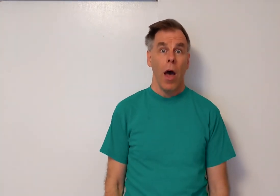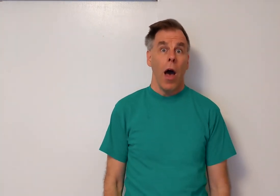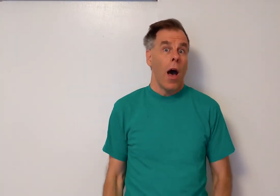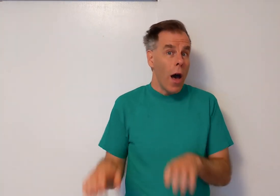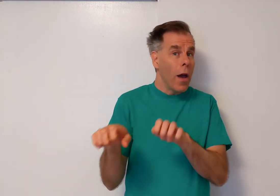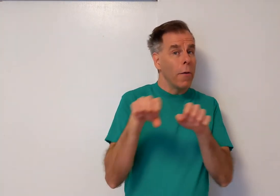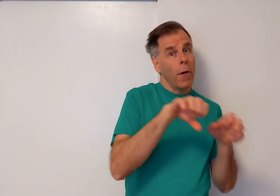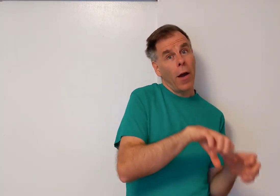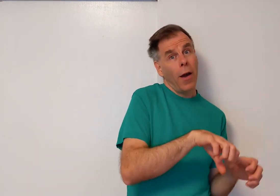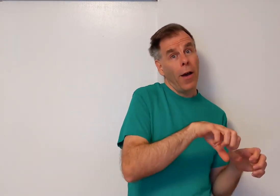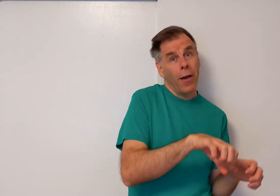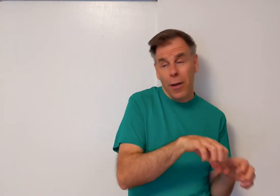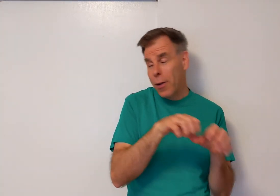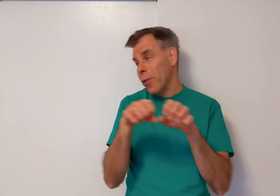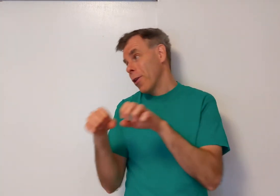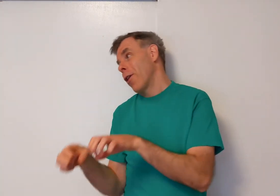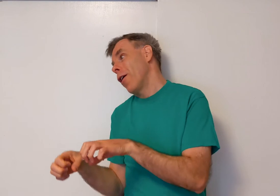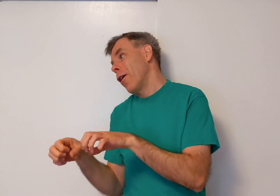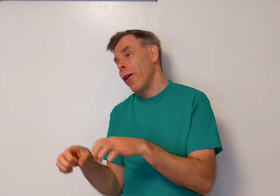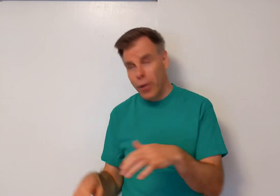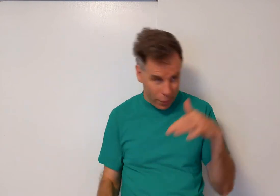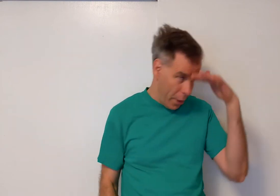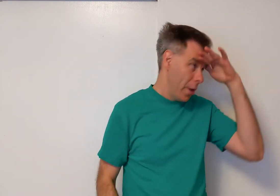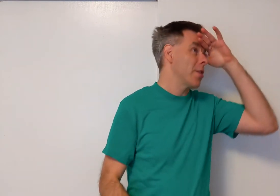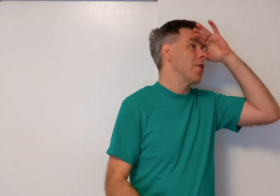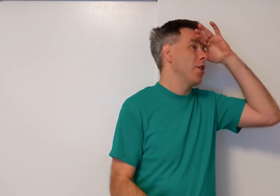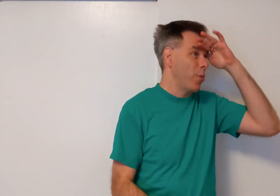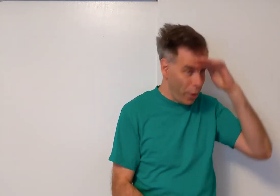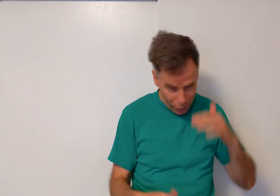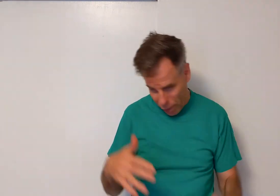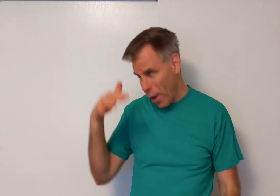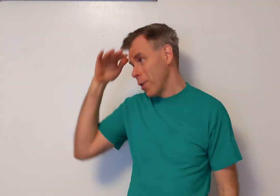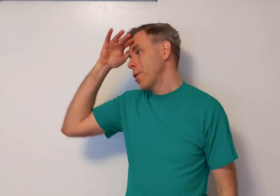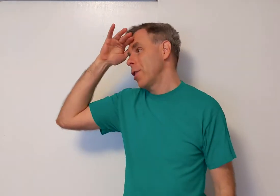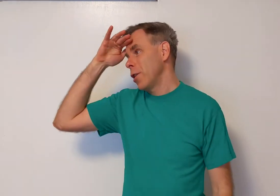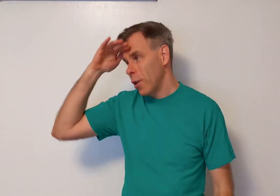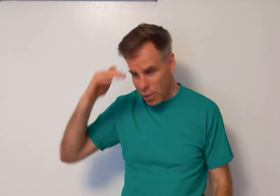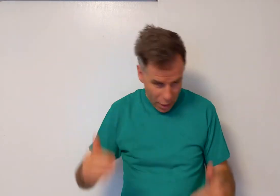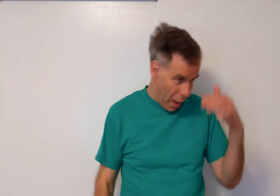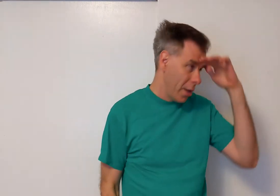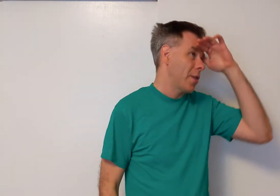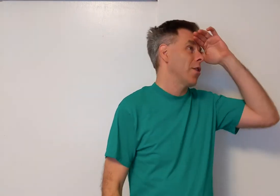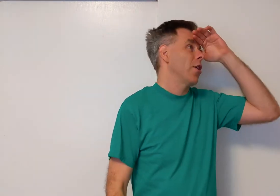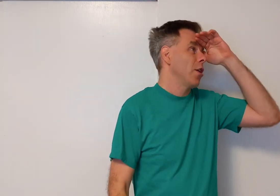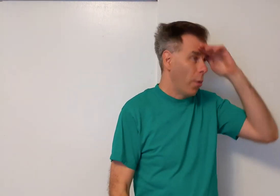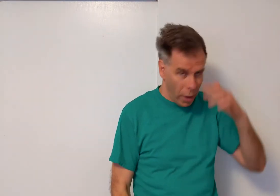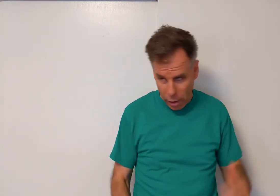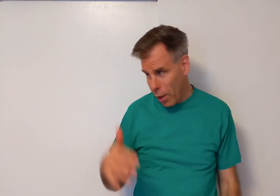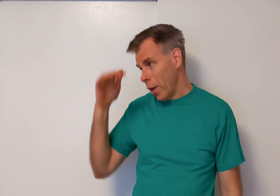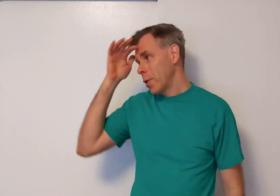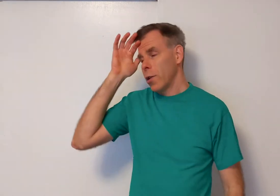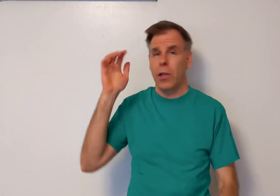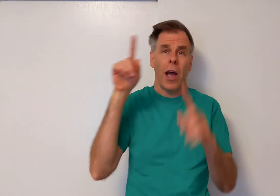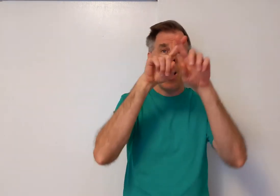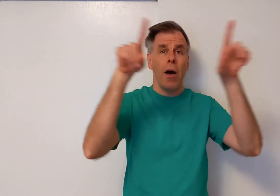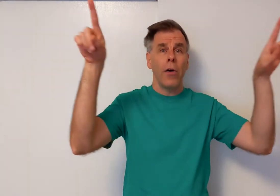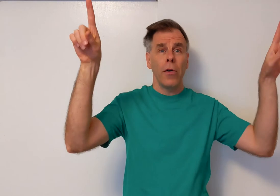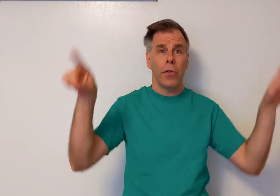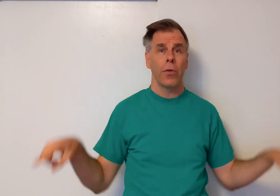I ride in the car and I see what I see. I see what I see out the